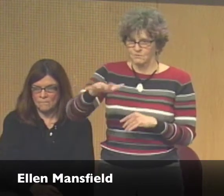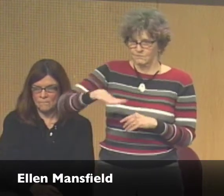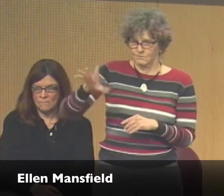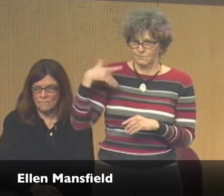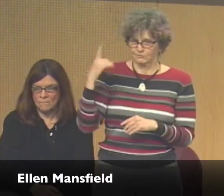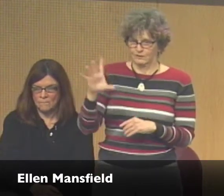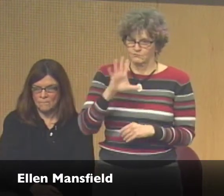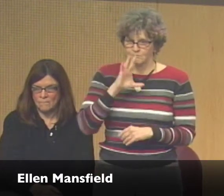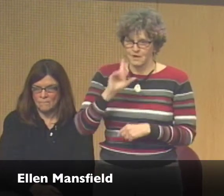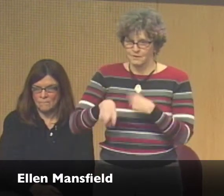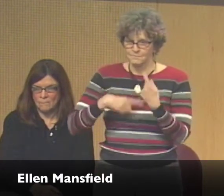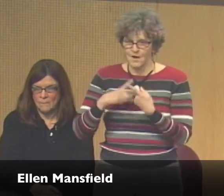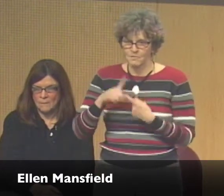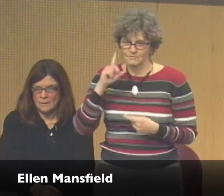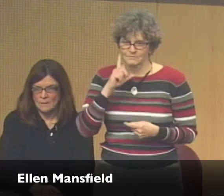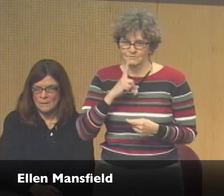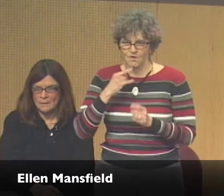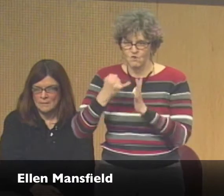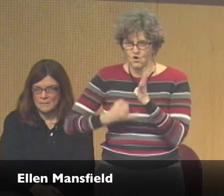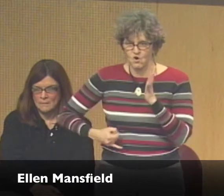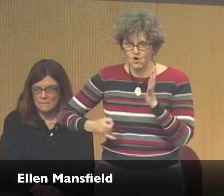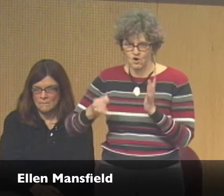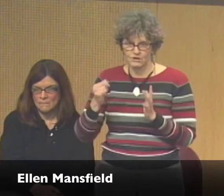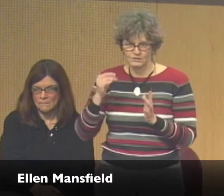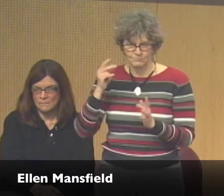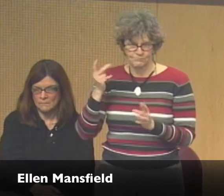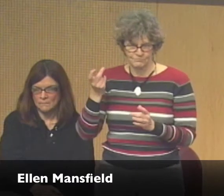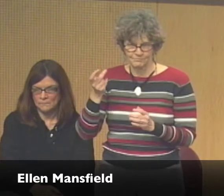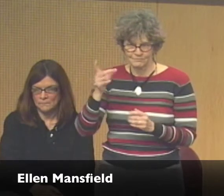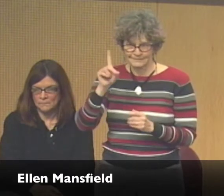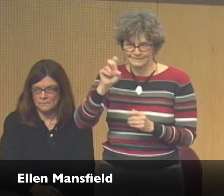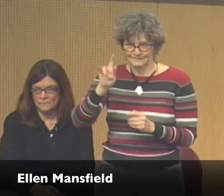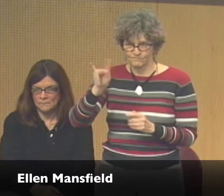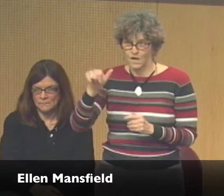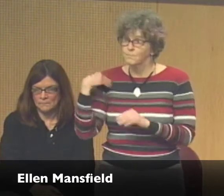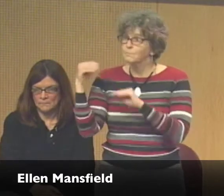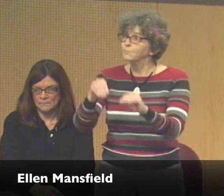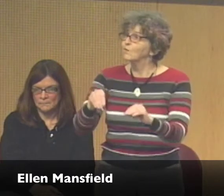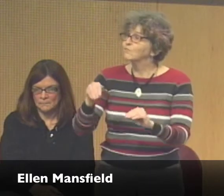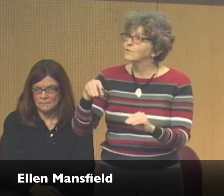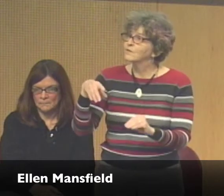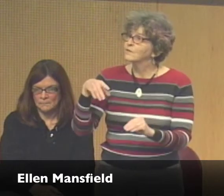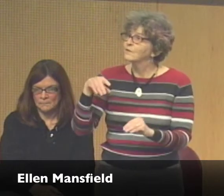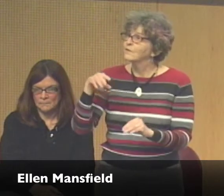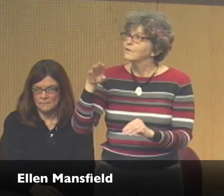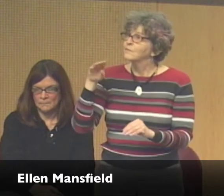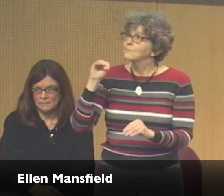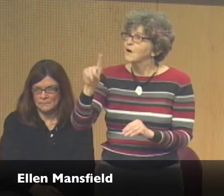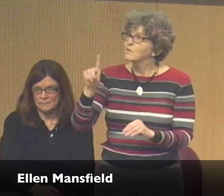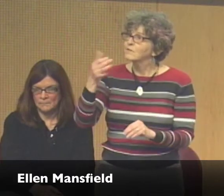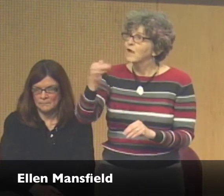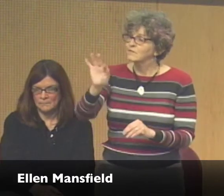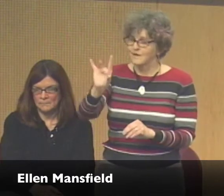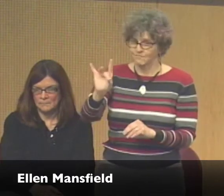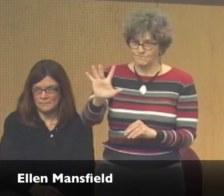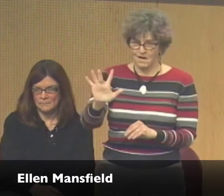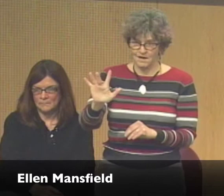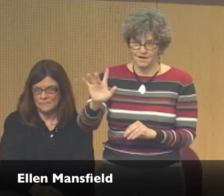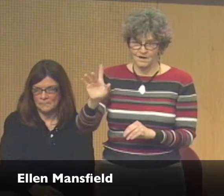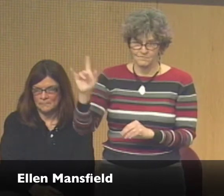I was in Maryland, it was really the D.C. area that I saw people starting to have the conversation about what Deaf art might be, what the Divya might be. And moved